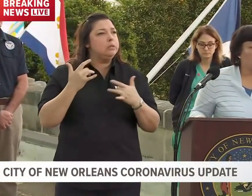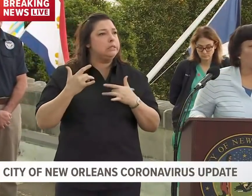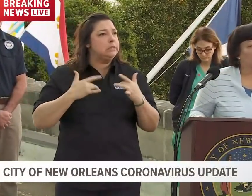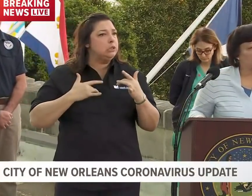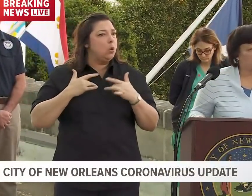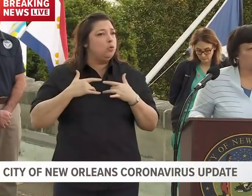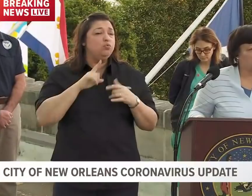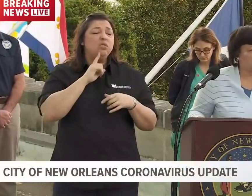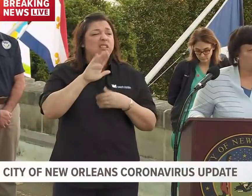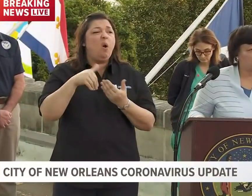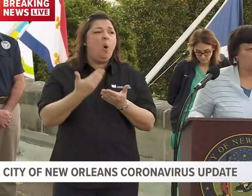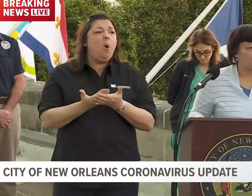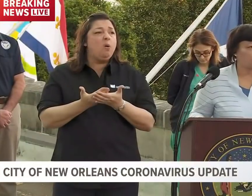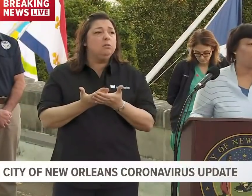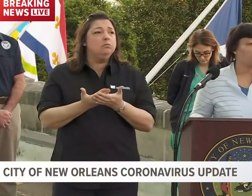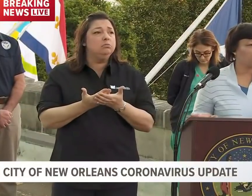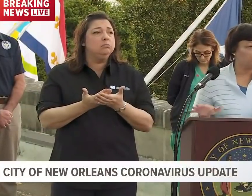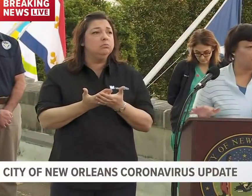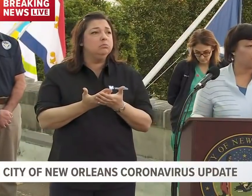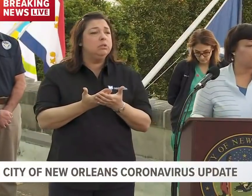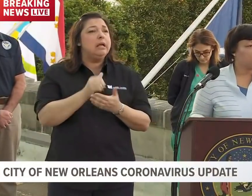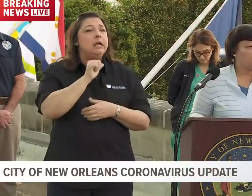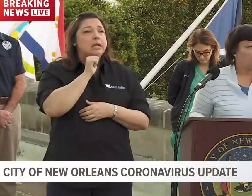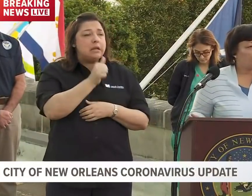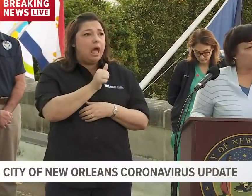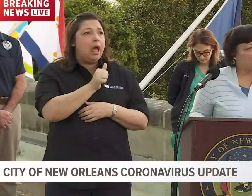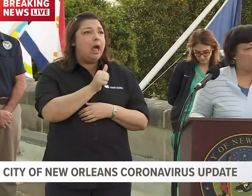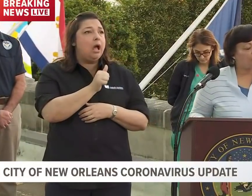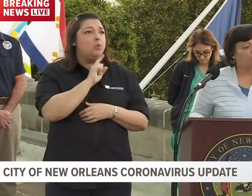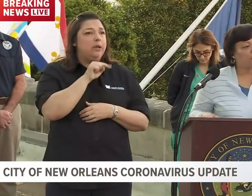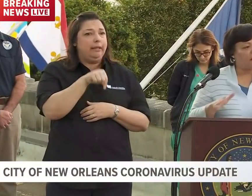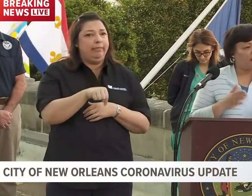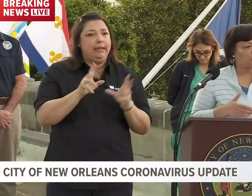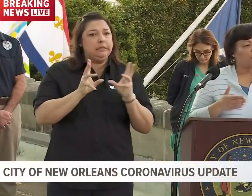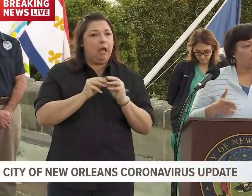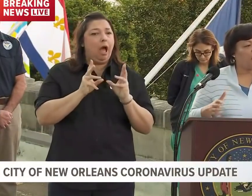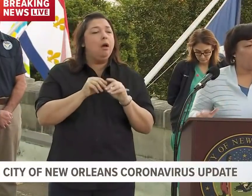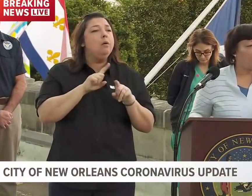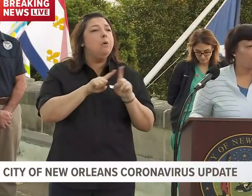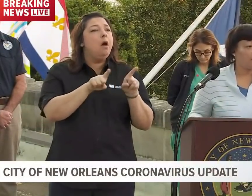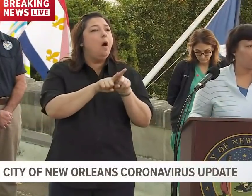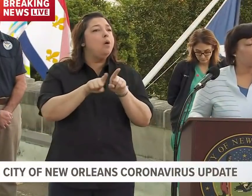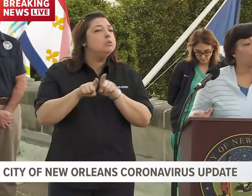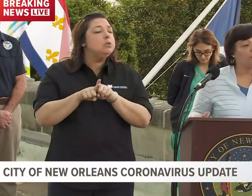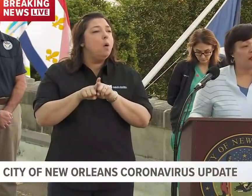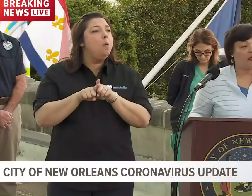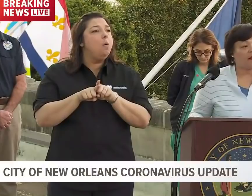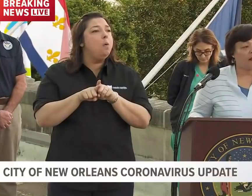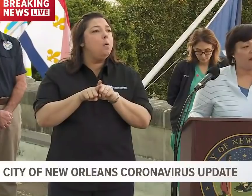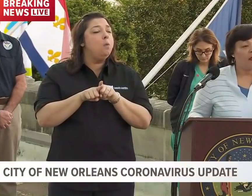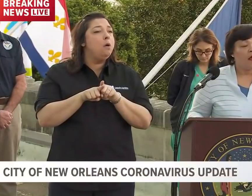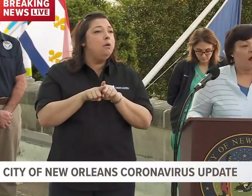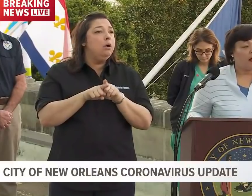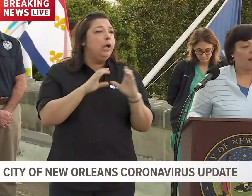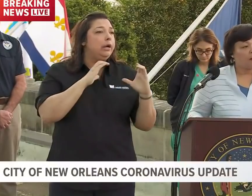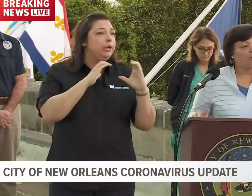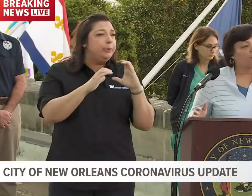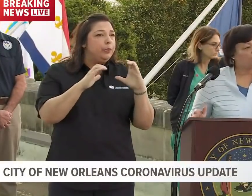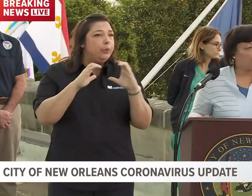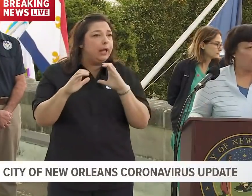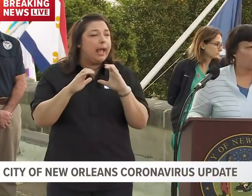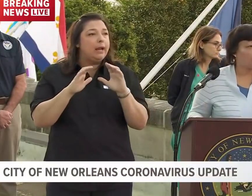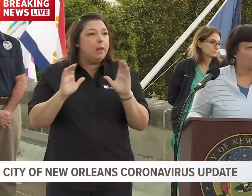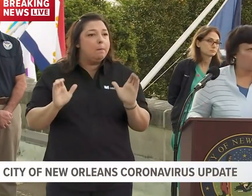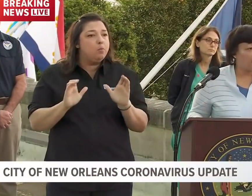really all of the concerns and not so much with this press conference, but as we have been communicating and